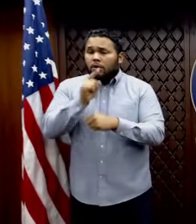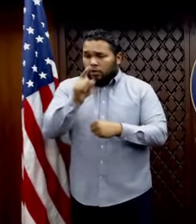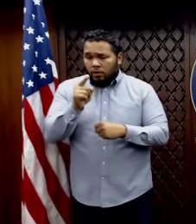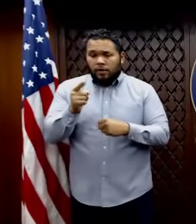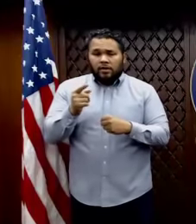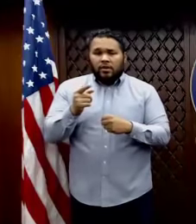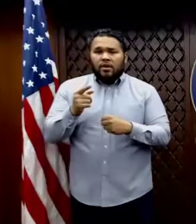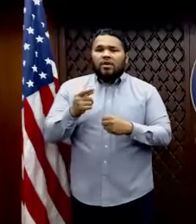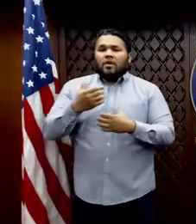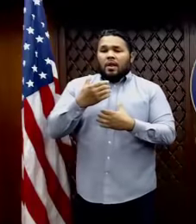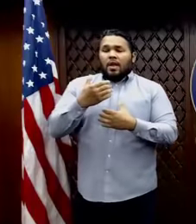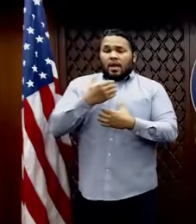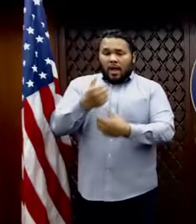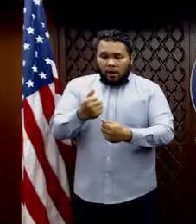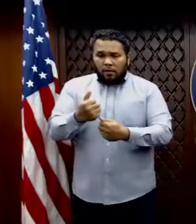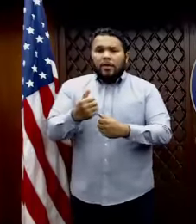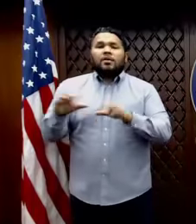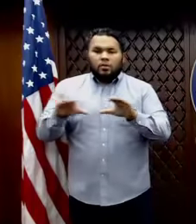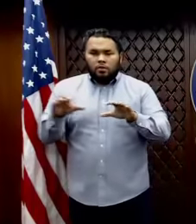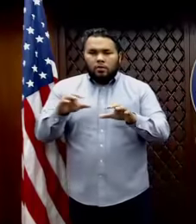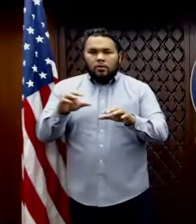to go to sea to do the nation's work.